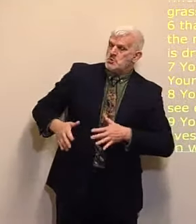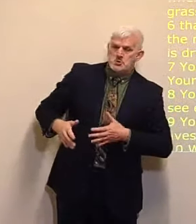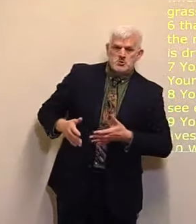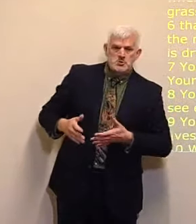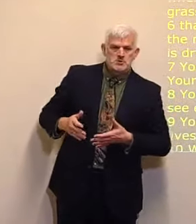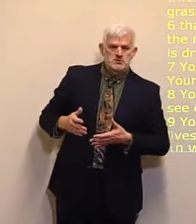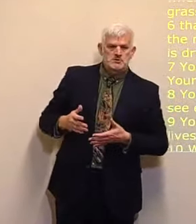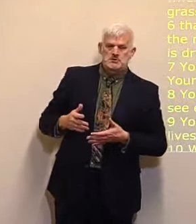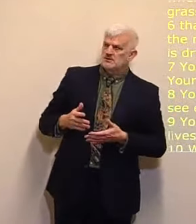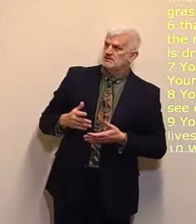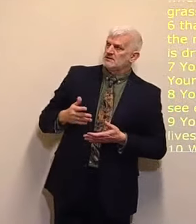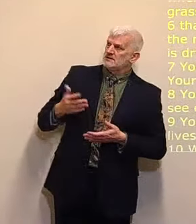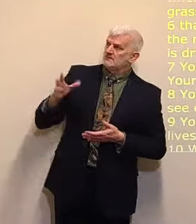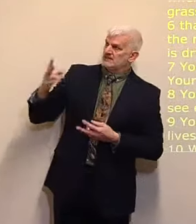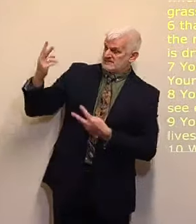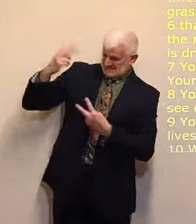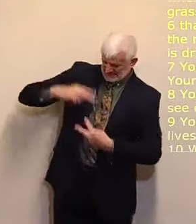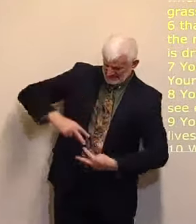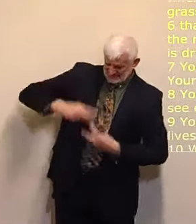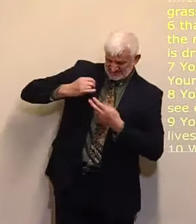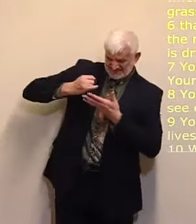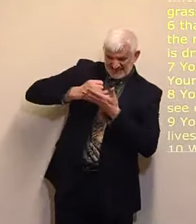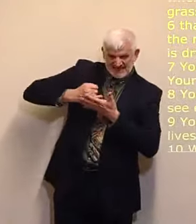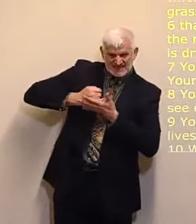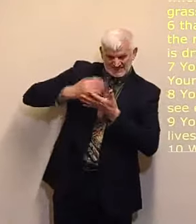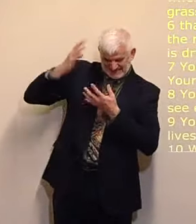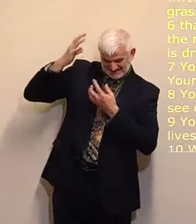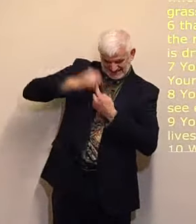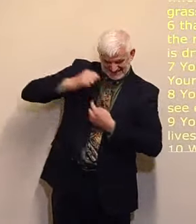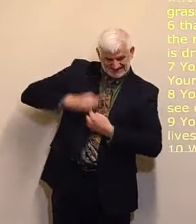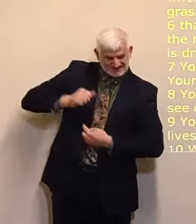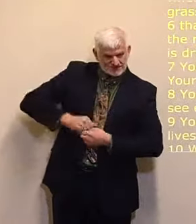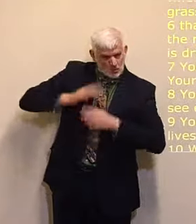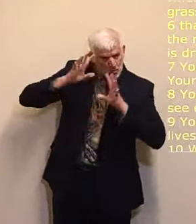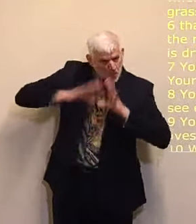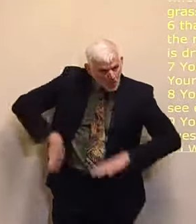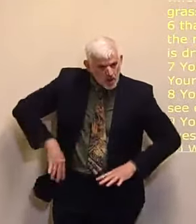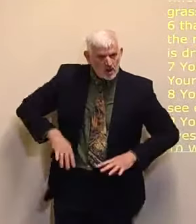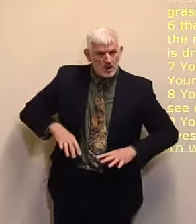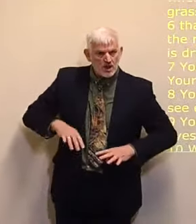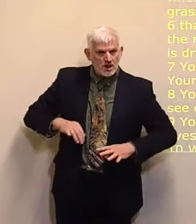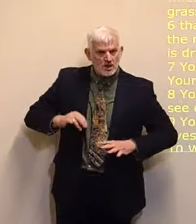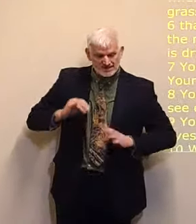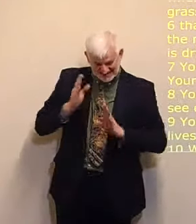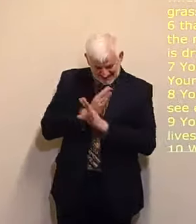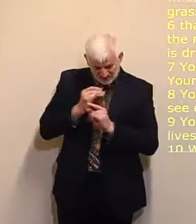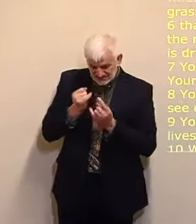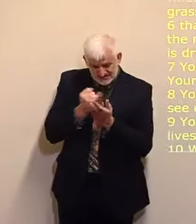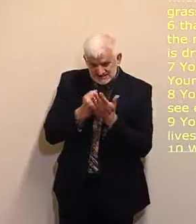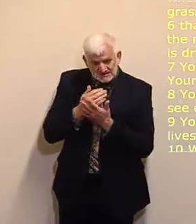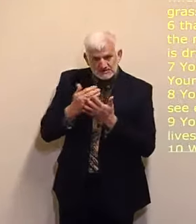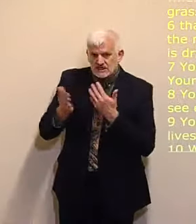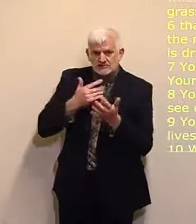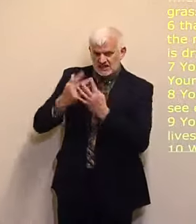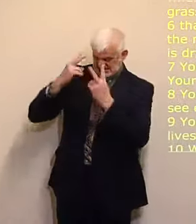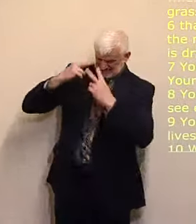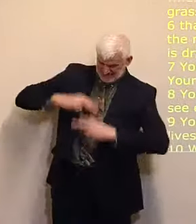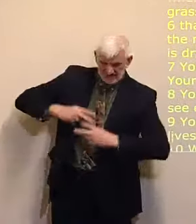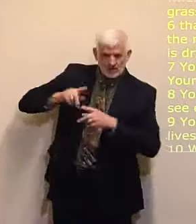our iniquities before thee Our secret sins in the light of thy countenance For all